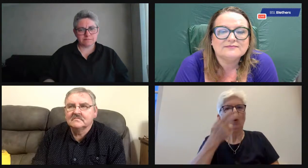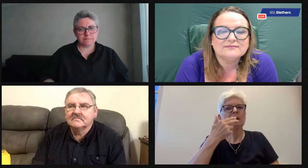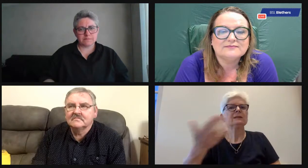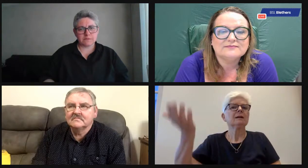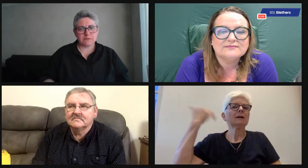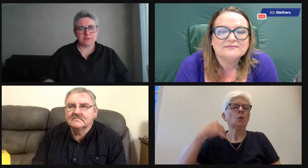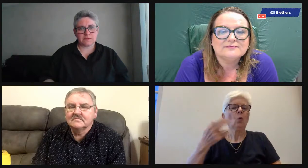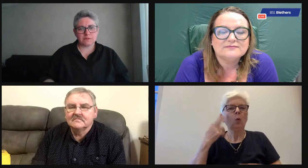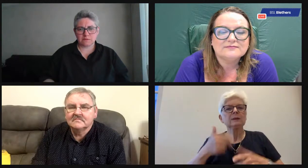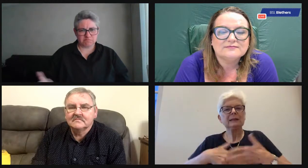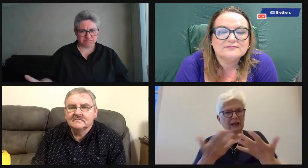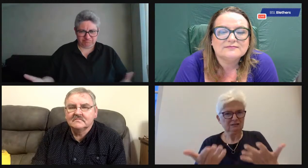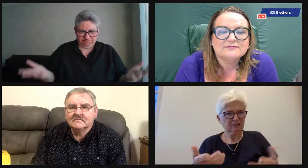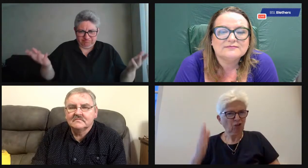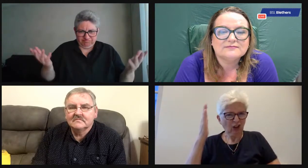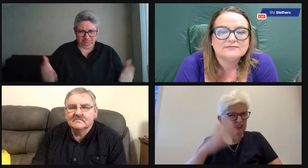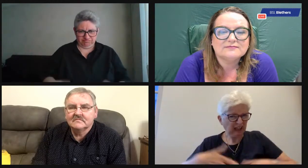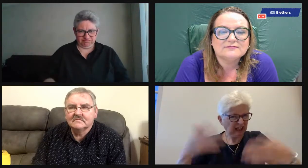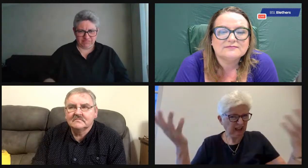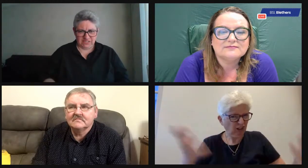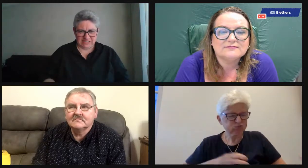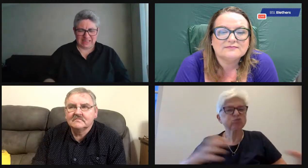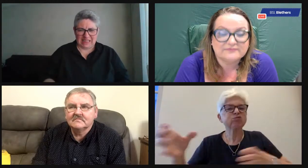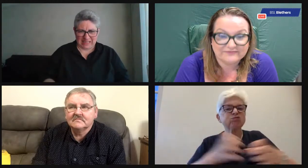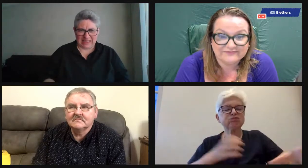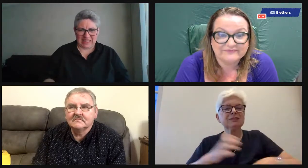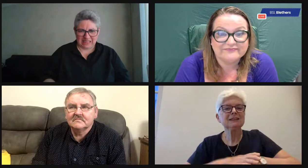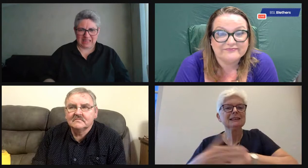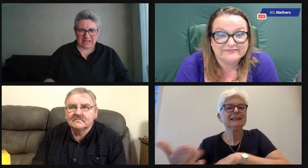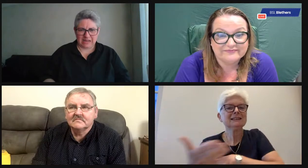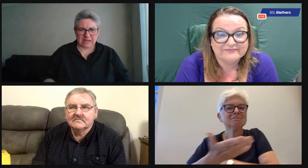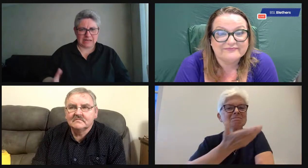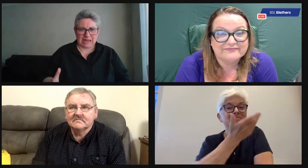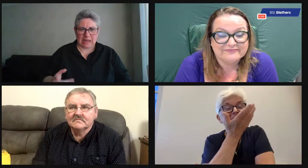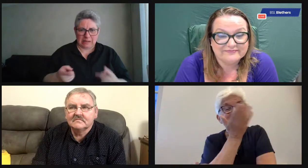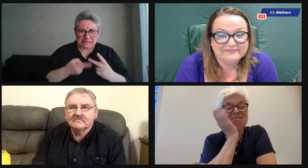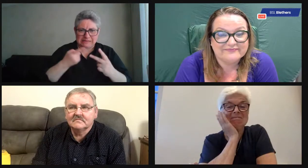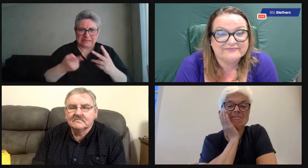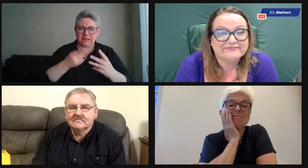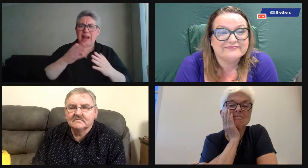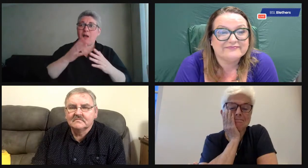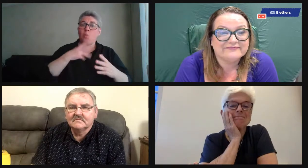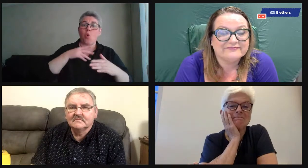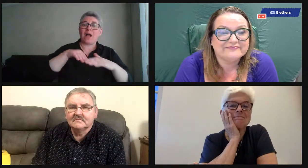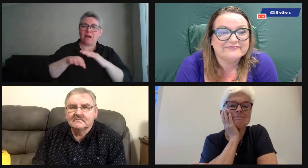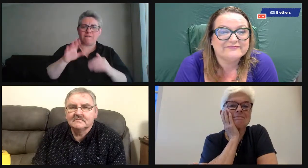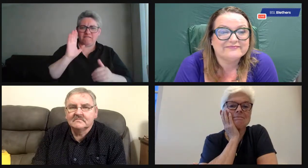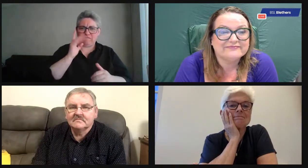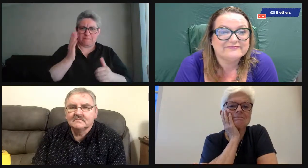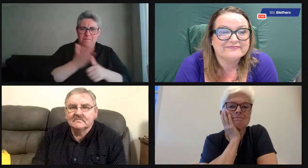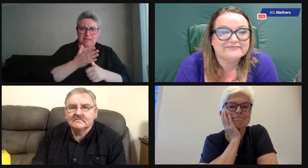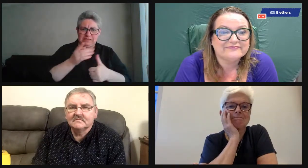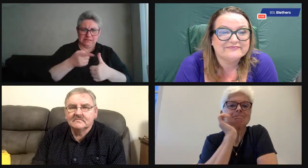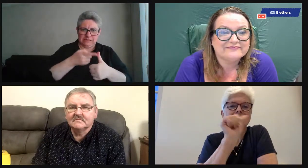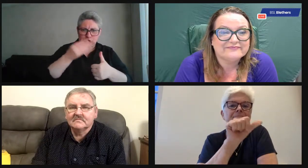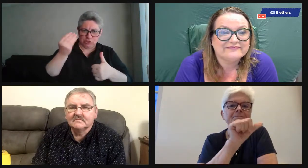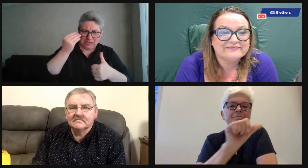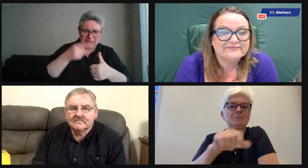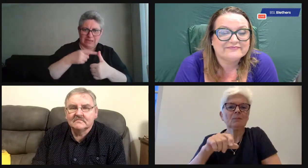sometimes. So in the olden days, you just volunteered and that was it. You just went along and you were done. But it's a little more